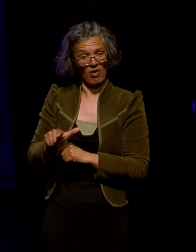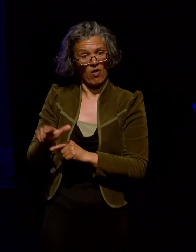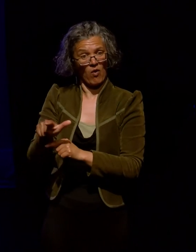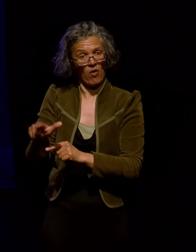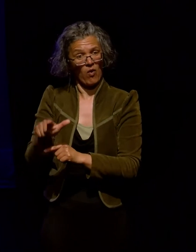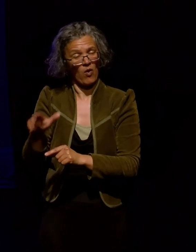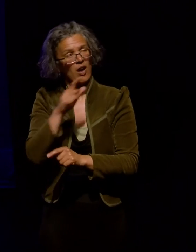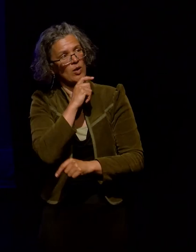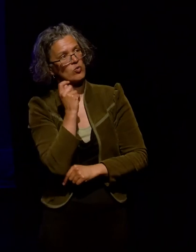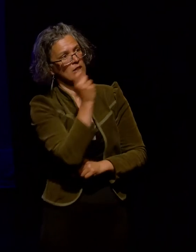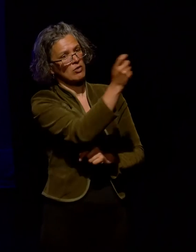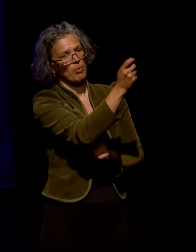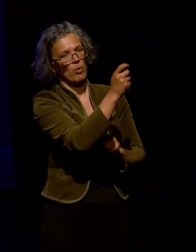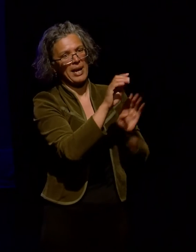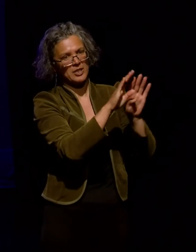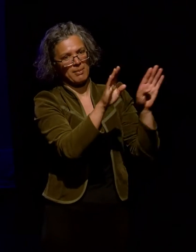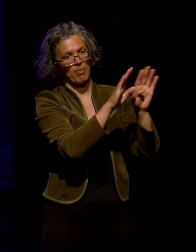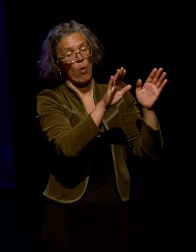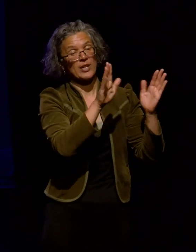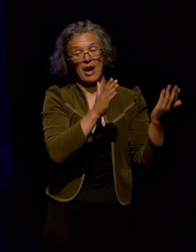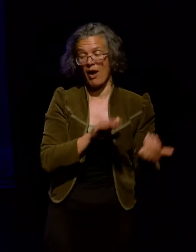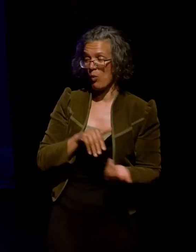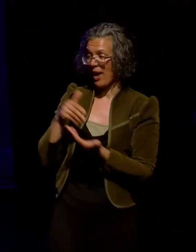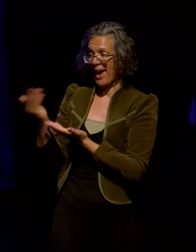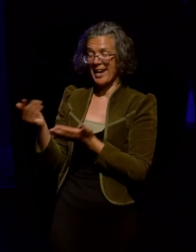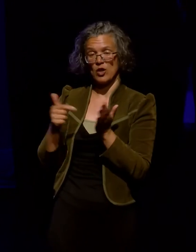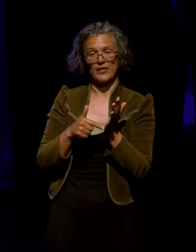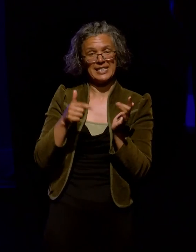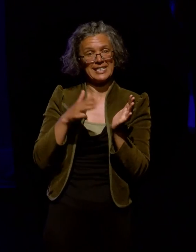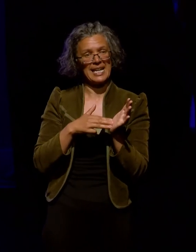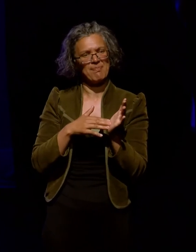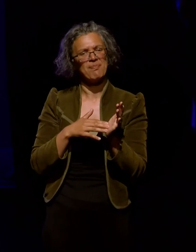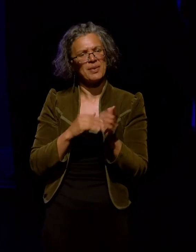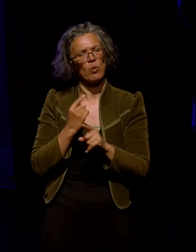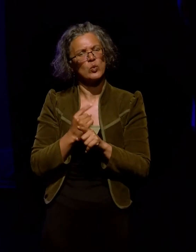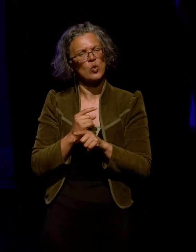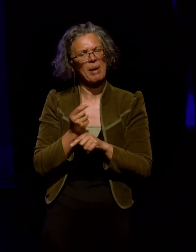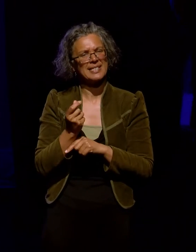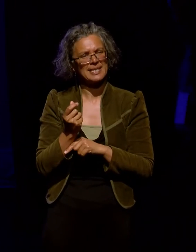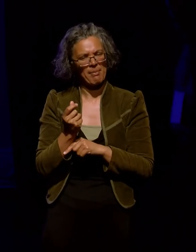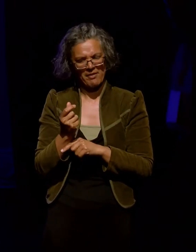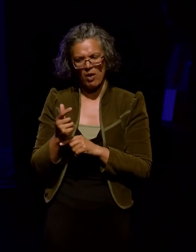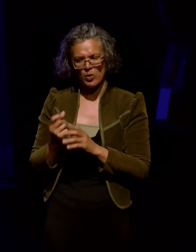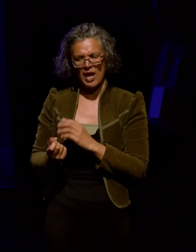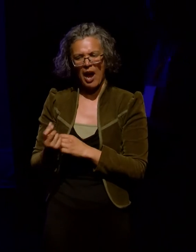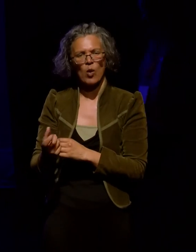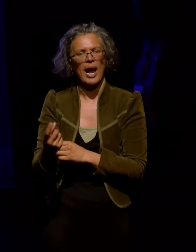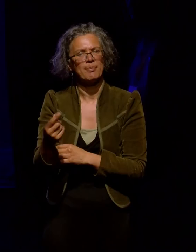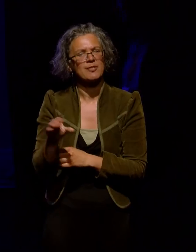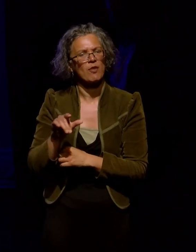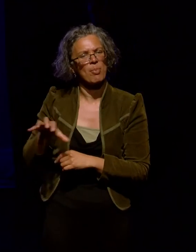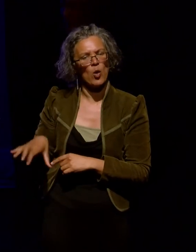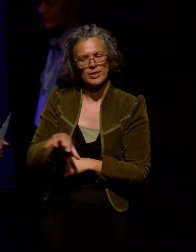issues and challenges and now I'm going to hand over to Tim who will discuss some of the outcomes from the regional forums in more detail.